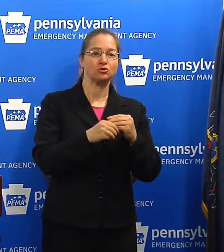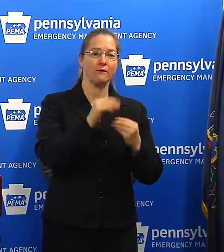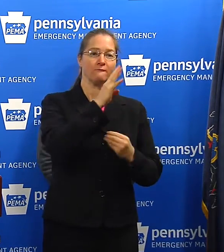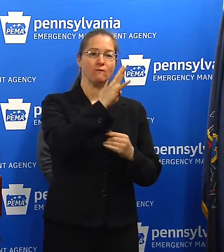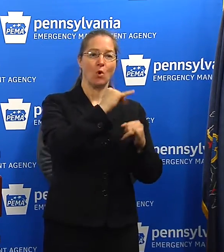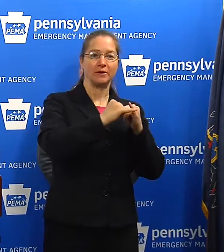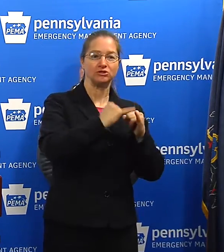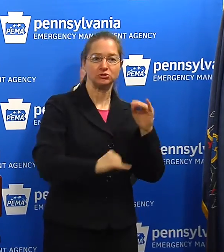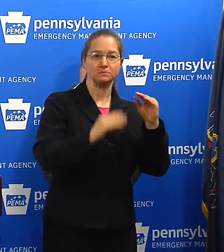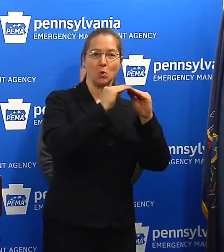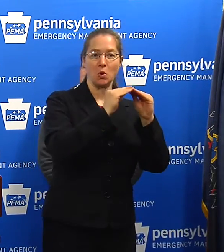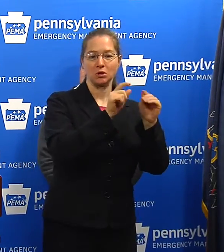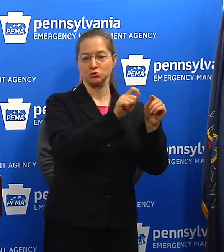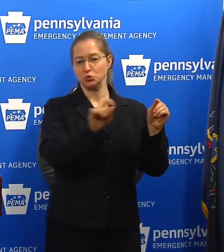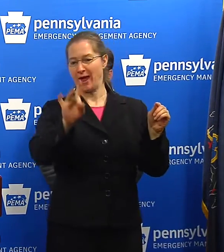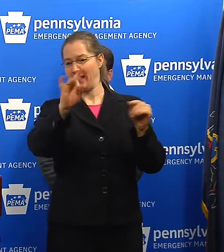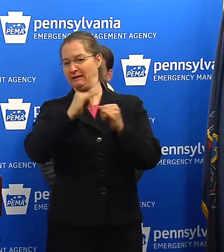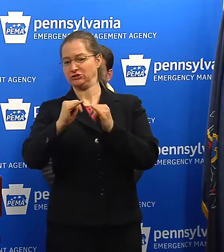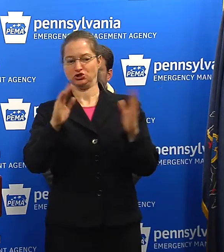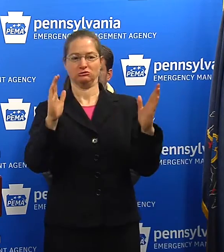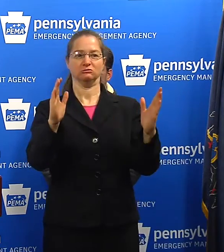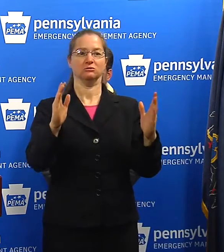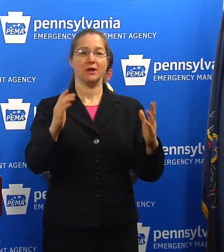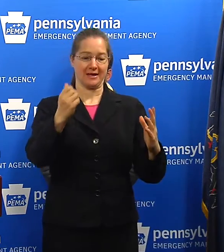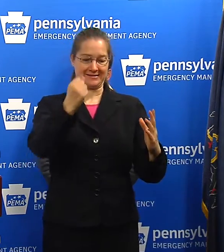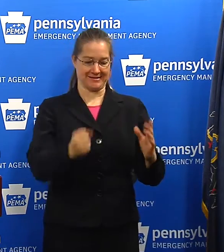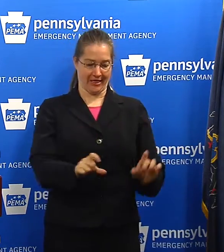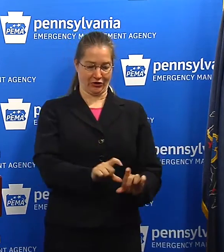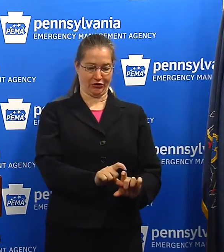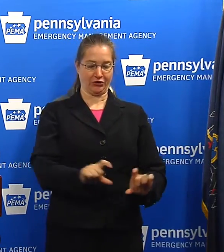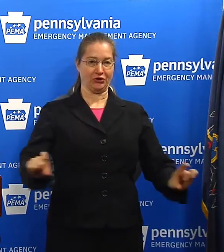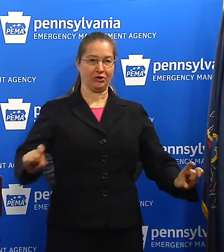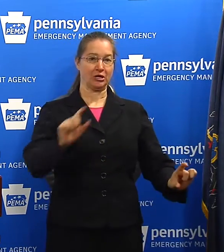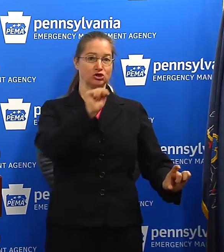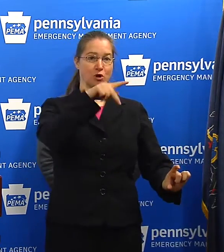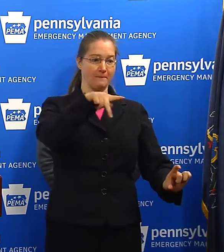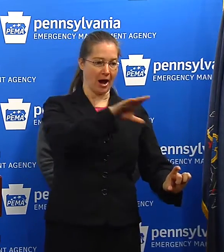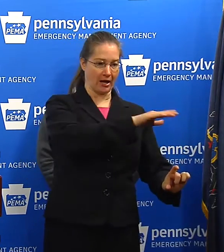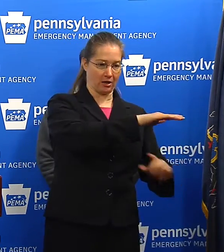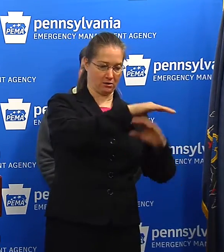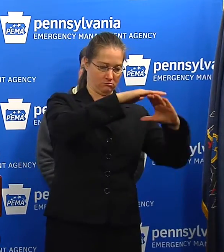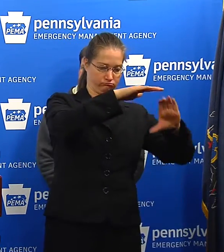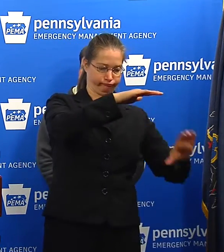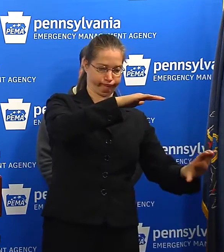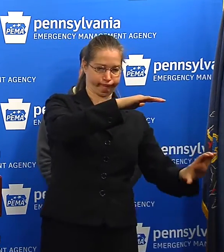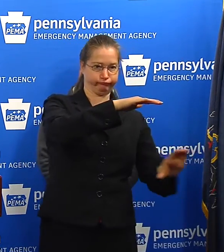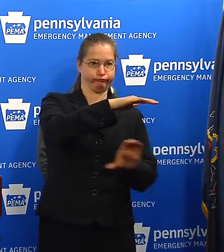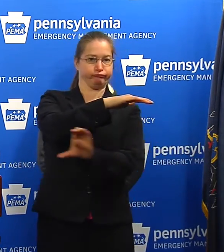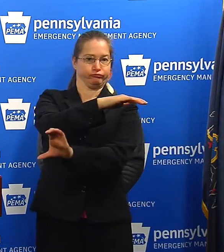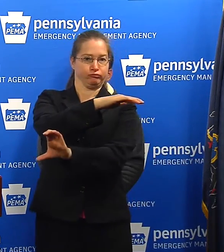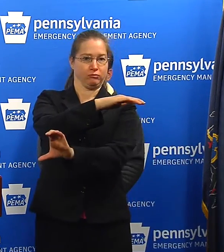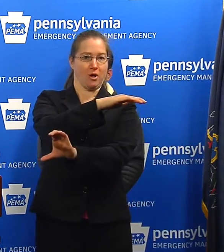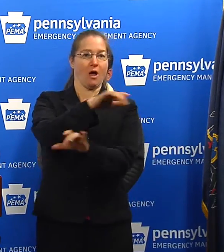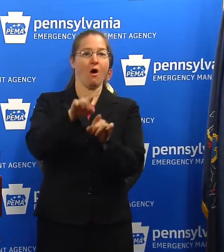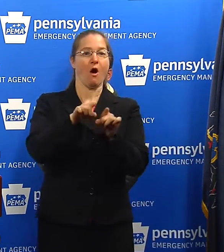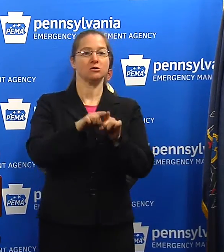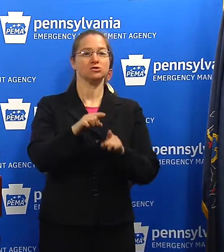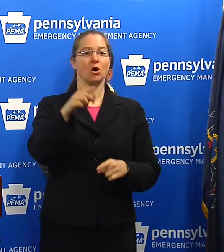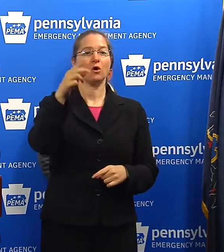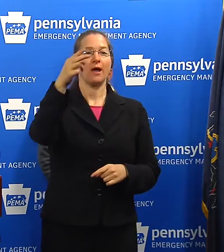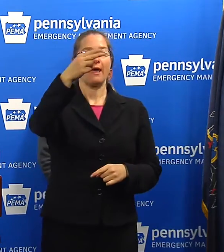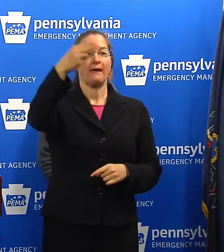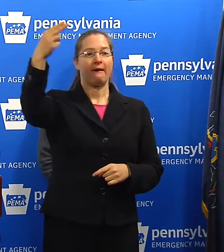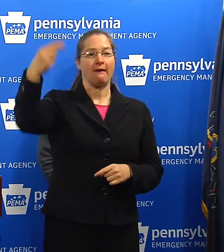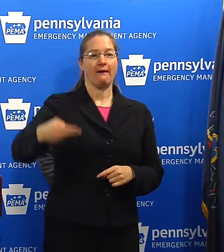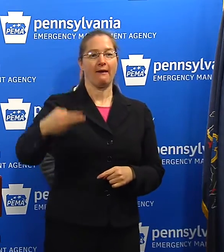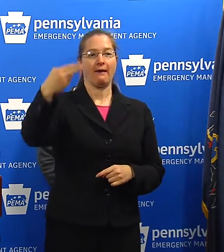Hardest hit areas have been along the southern tier, especially along the Pennsylvania Turnpike, and areas from Interstate 81 south of Hazleton and points